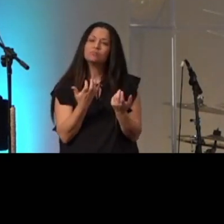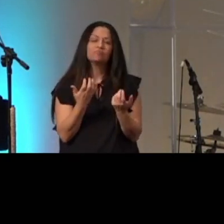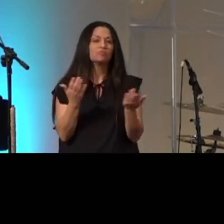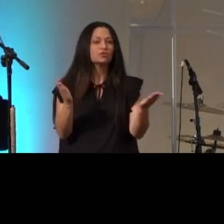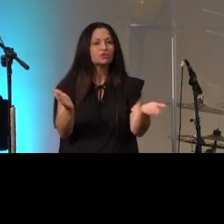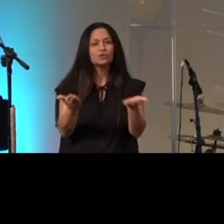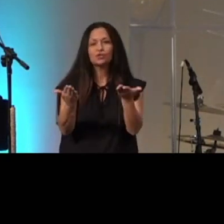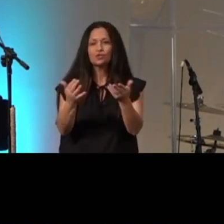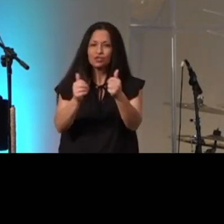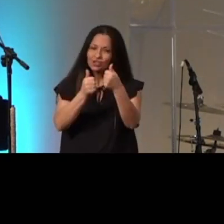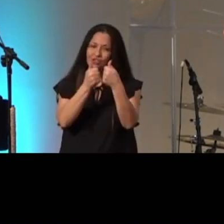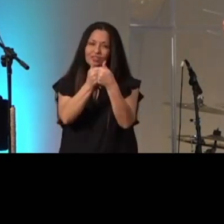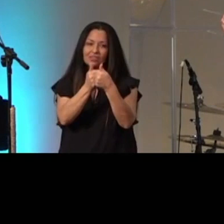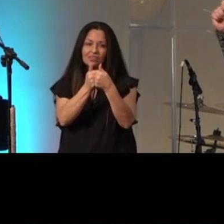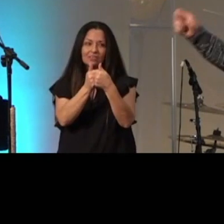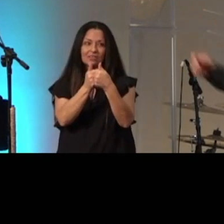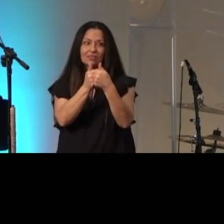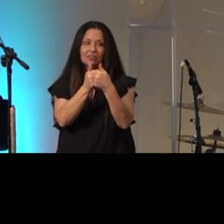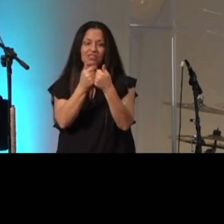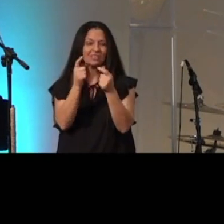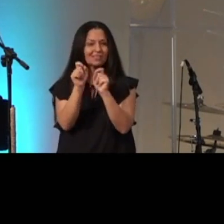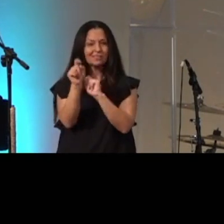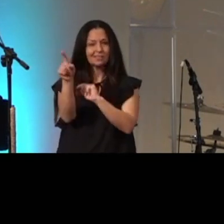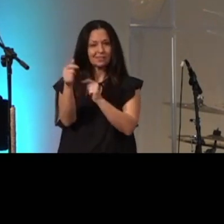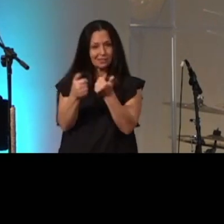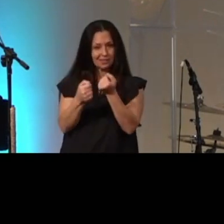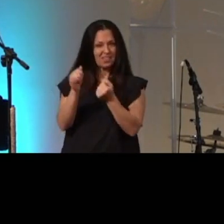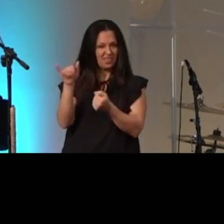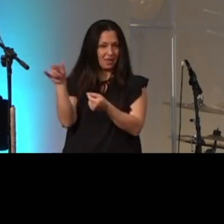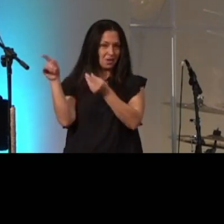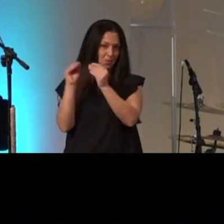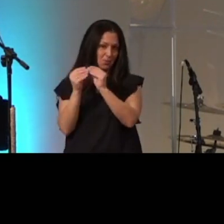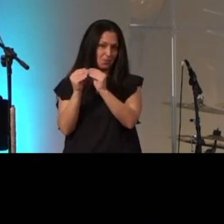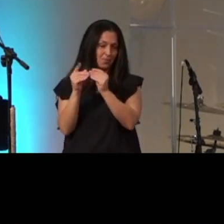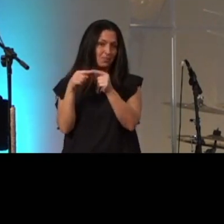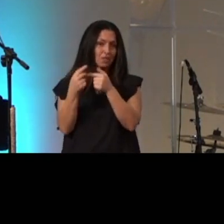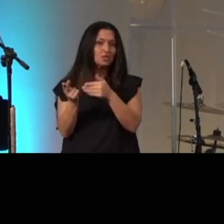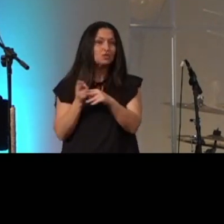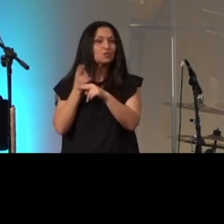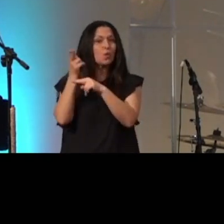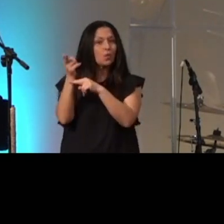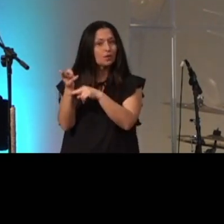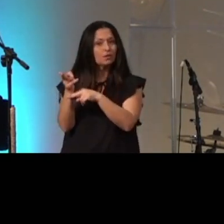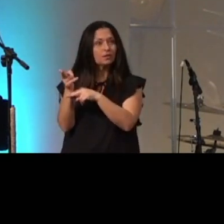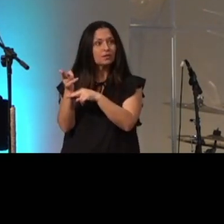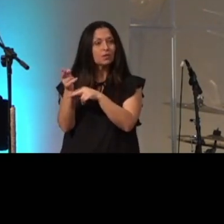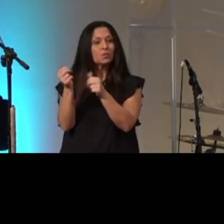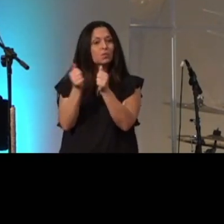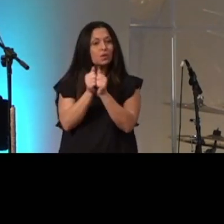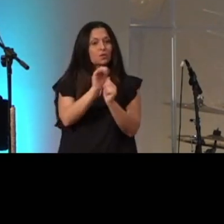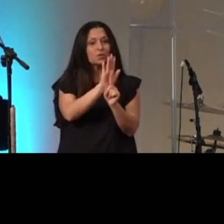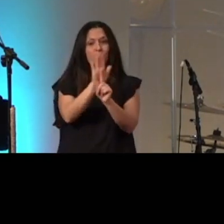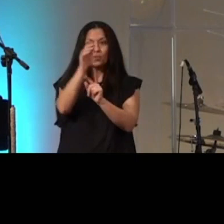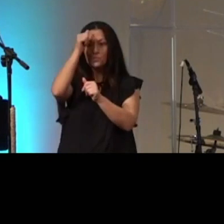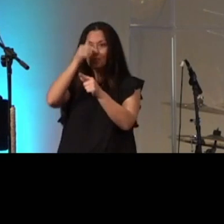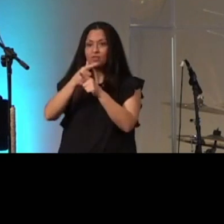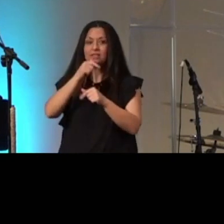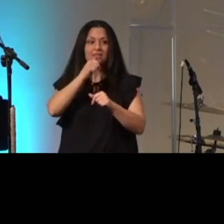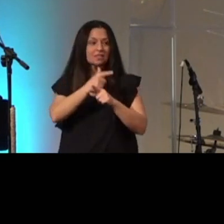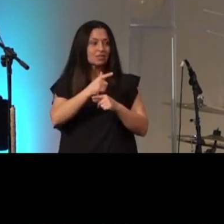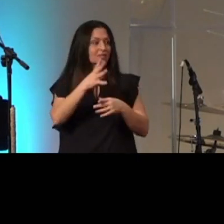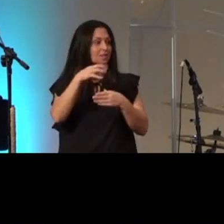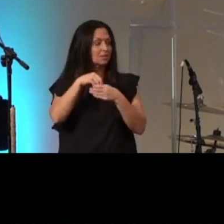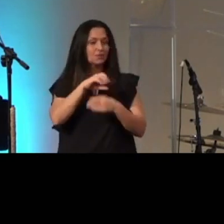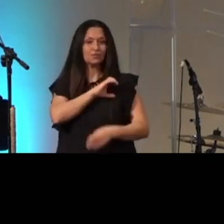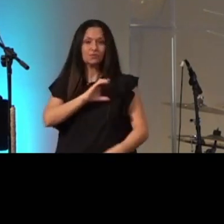you challenge you to take is just to send a text to that number and to join with your brothers and sisters in Christ in